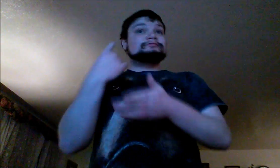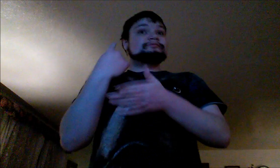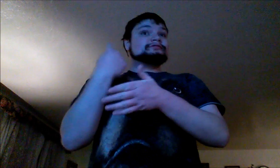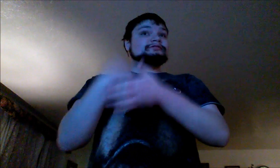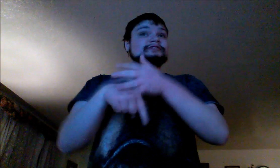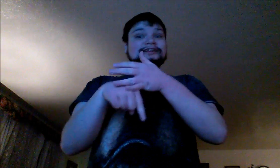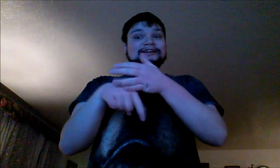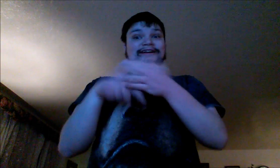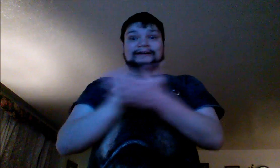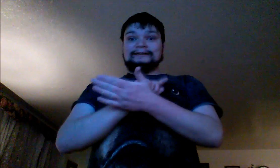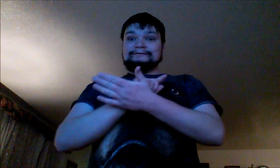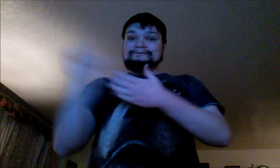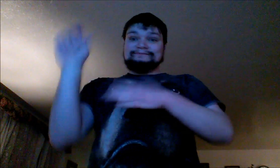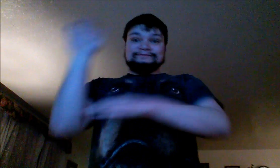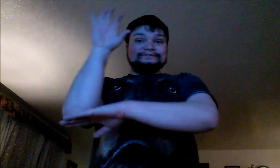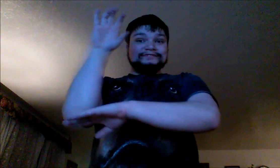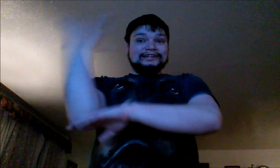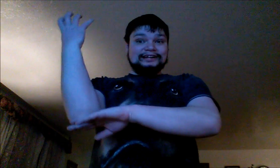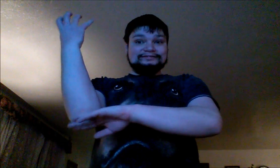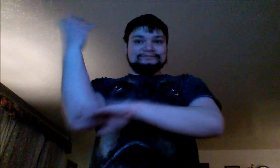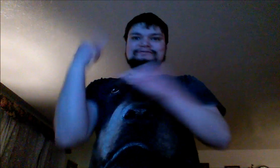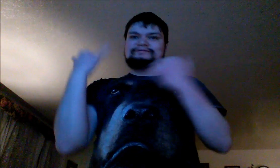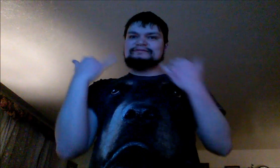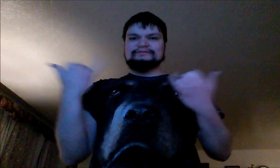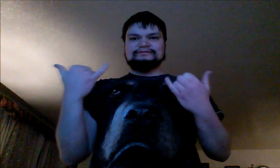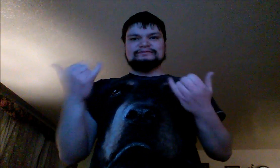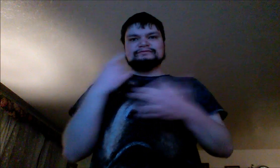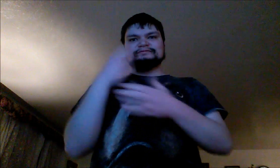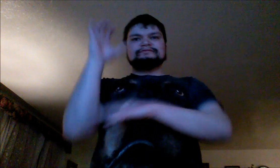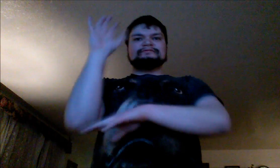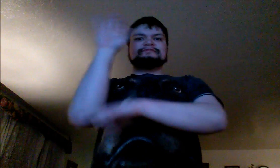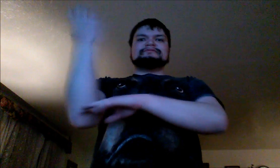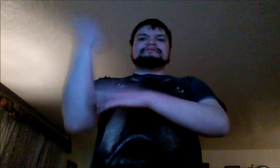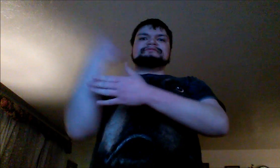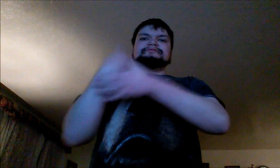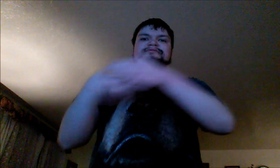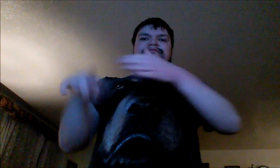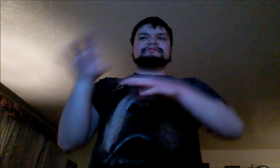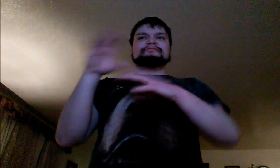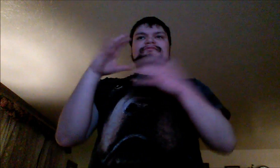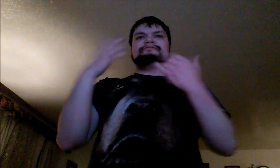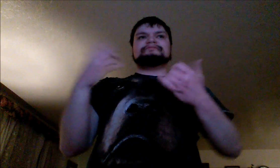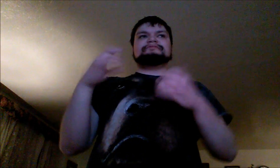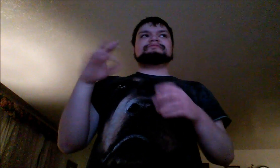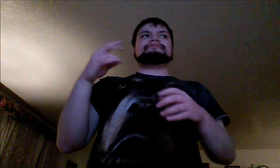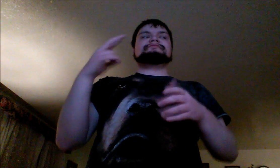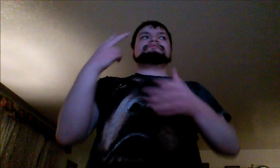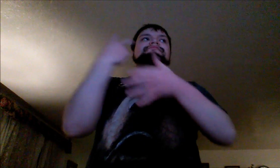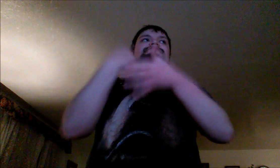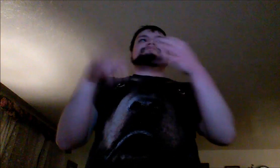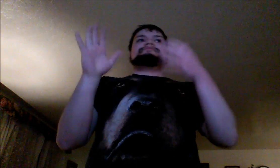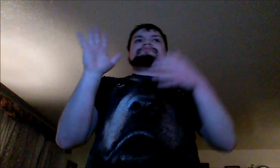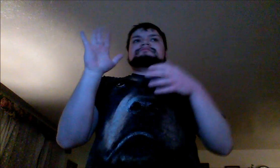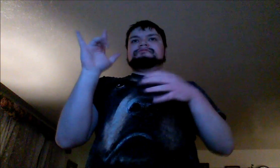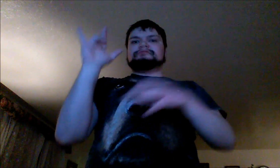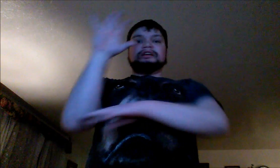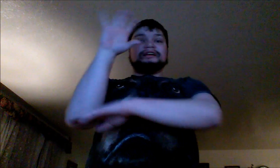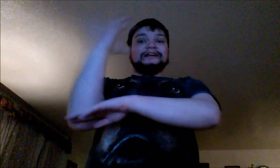You love the soft feel of your feet when you take care of them. And at Amope, we love it too. But that annoying hard skin just keeps coming